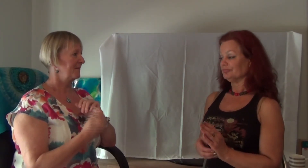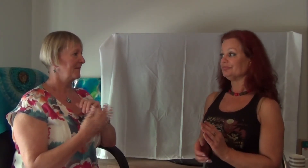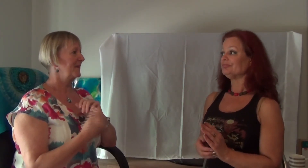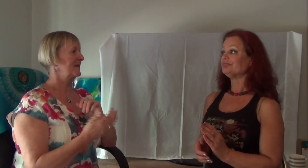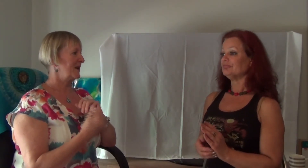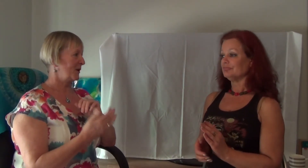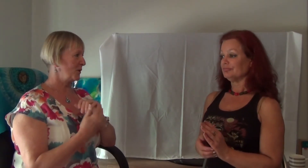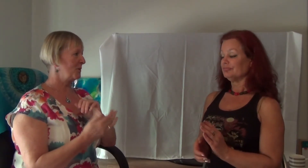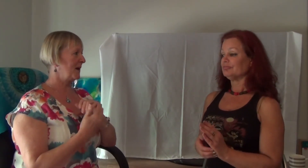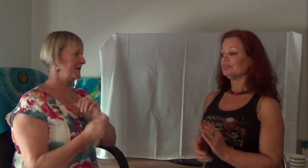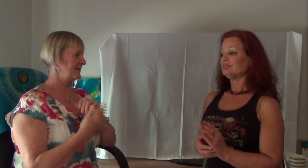Seeing all the blood.